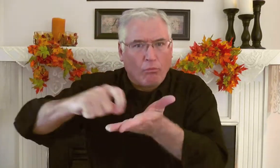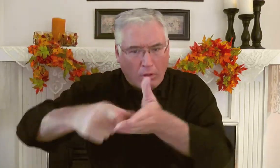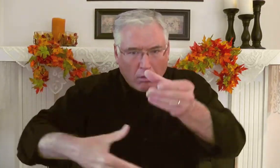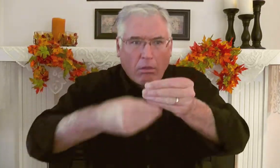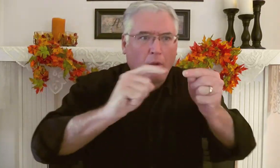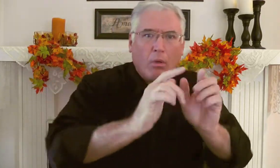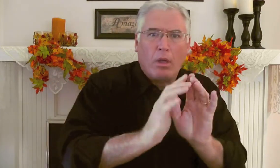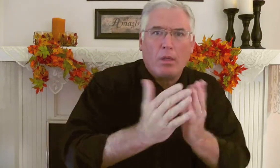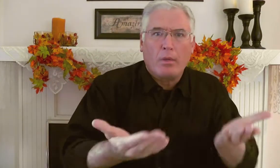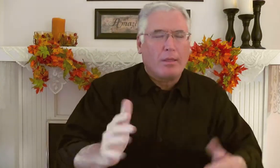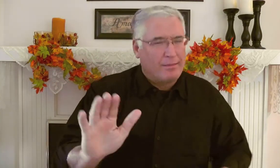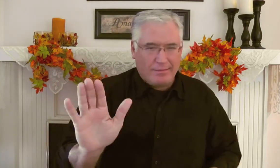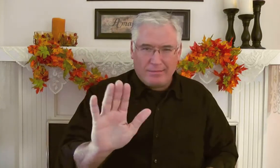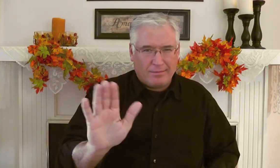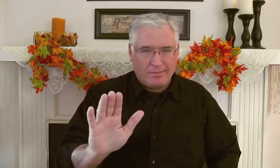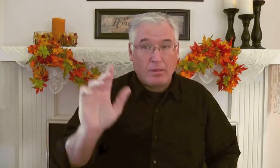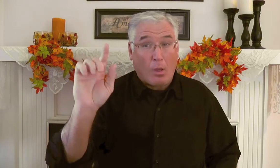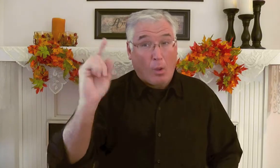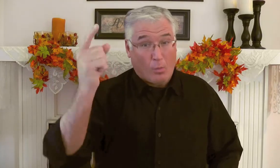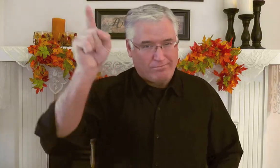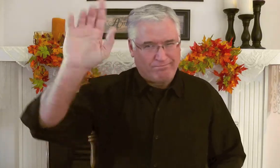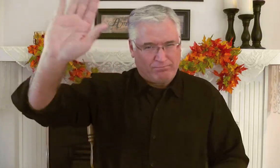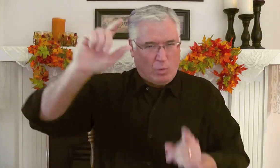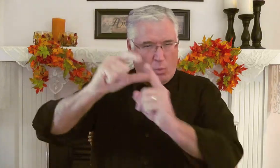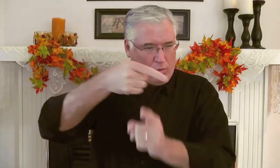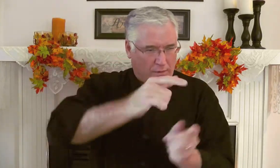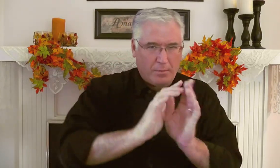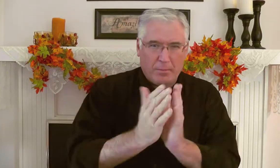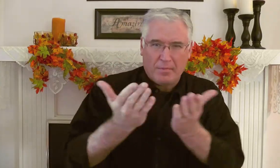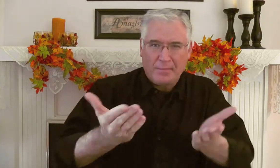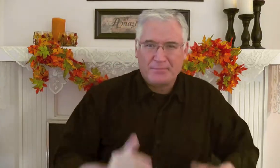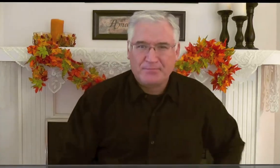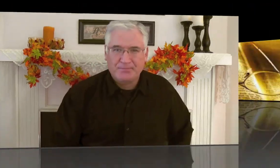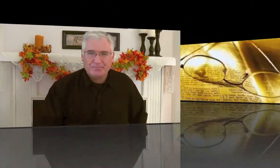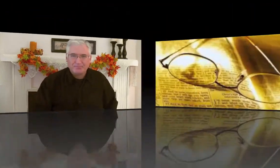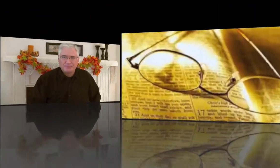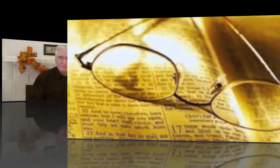tradition or dreams or anything added to his word. Only what he says in the Bible.